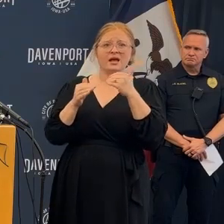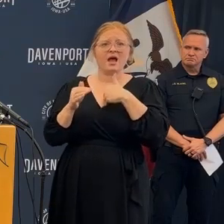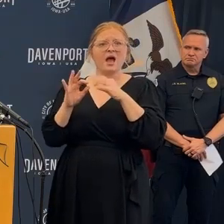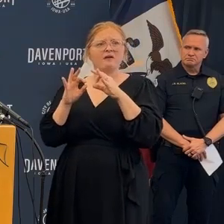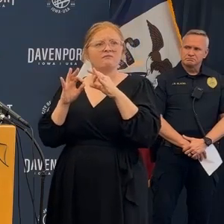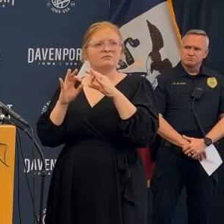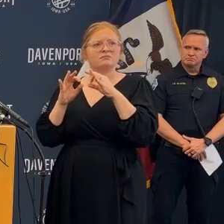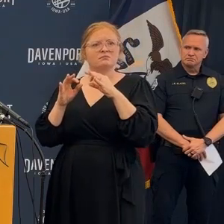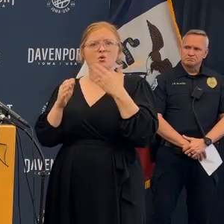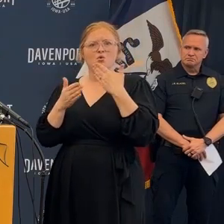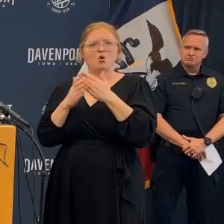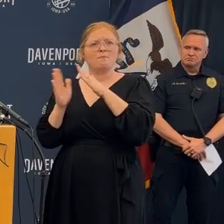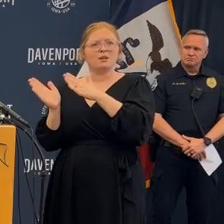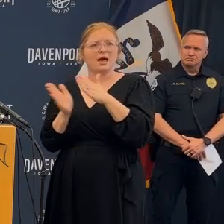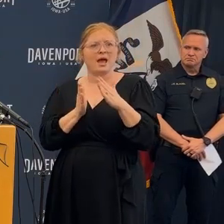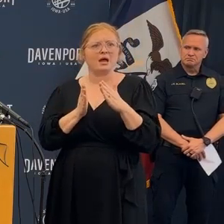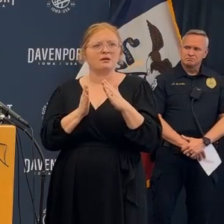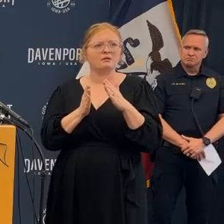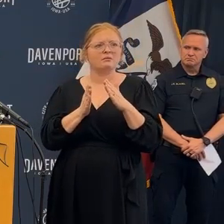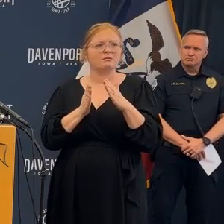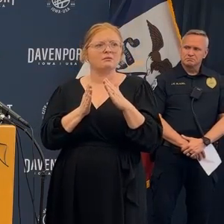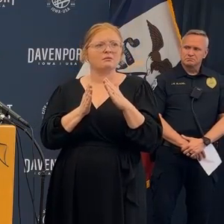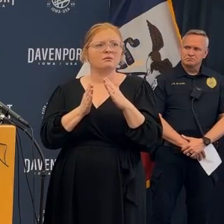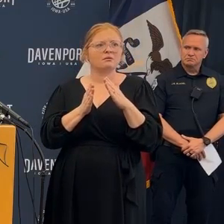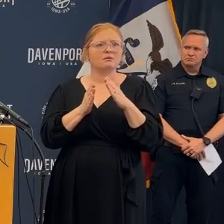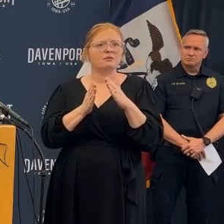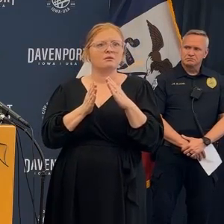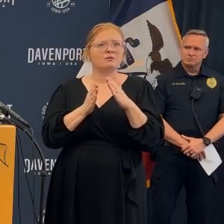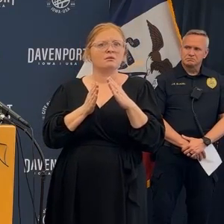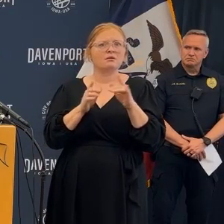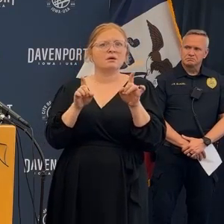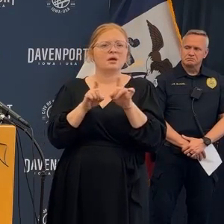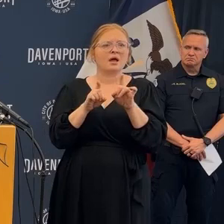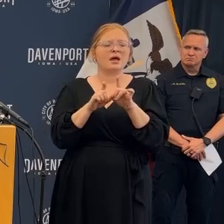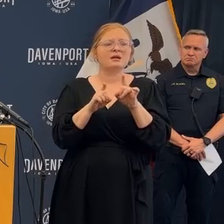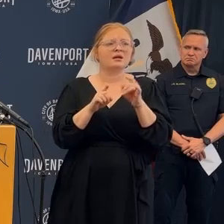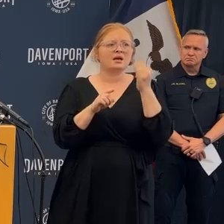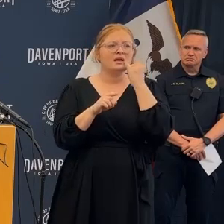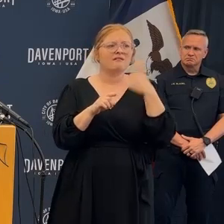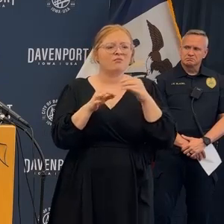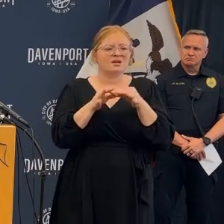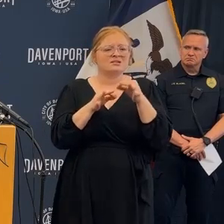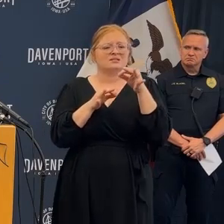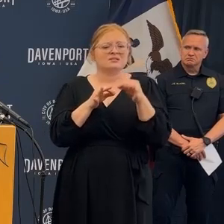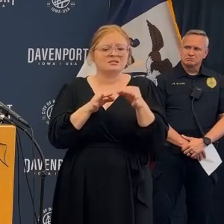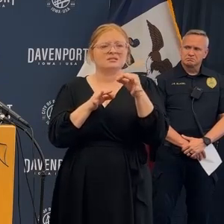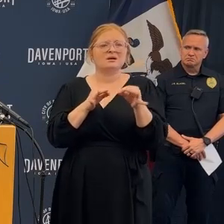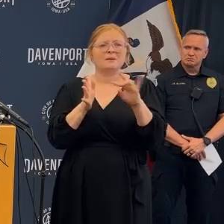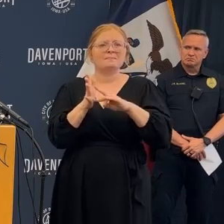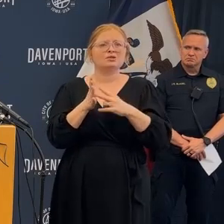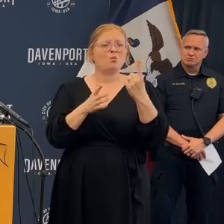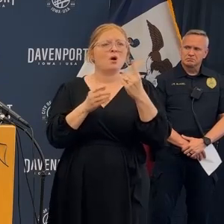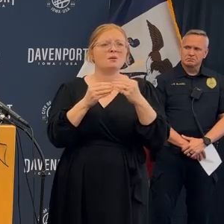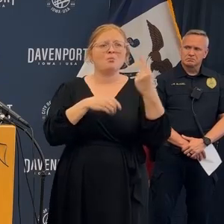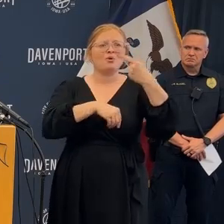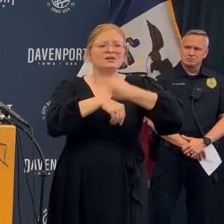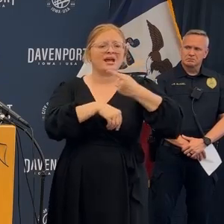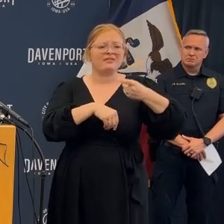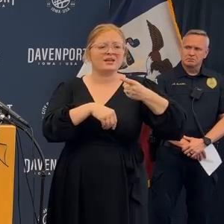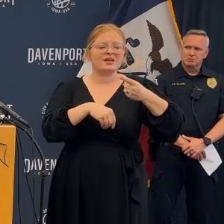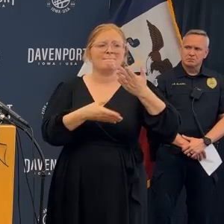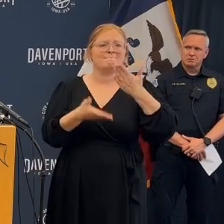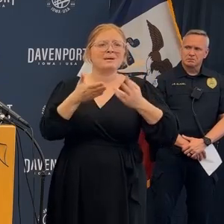The city does have a plan, and pushing any delays is one more day that he's under there.